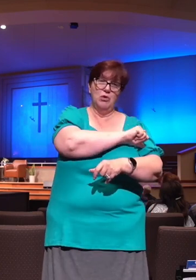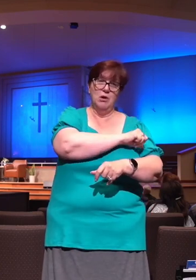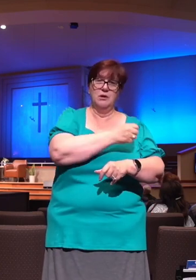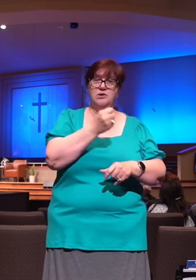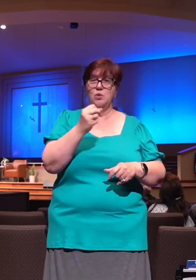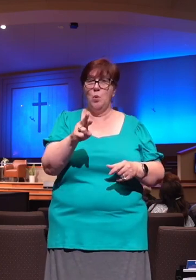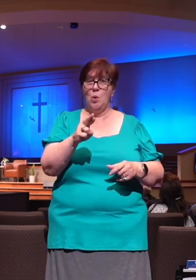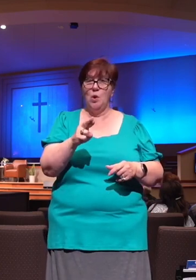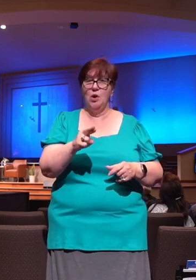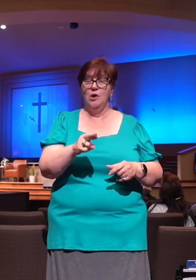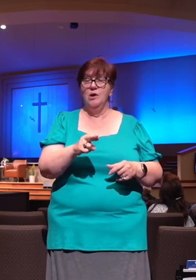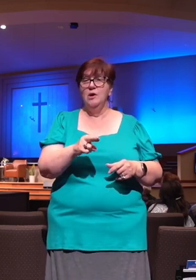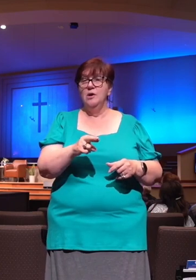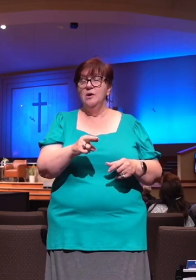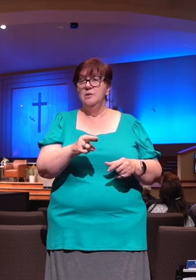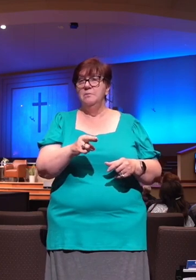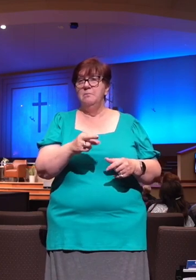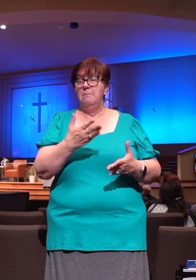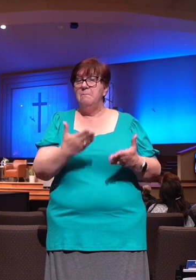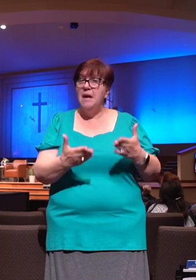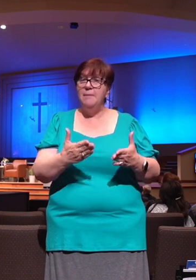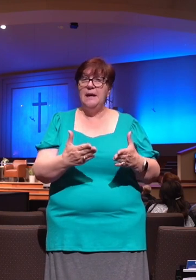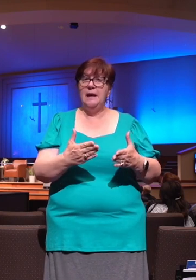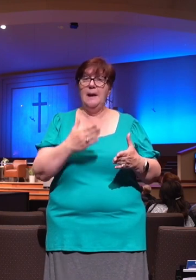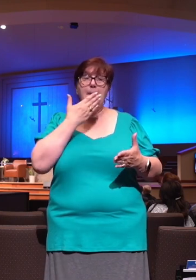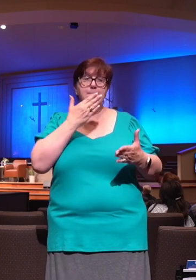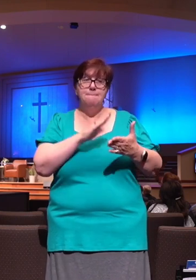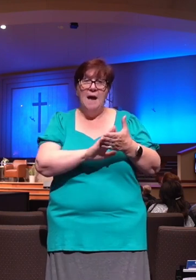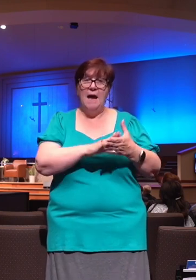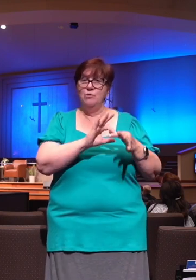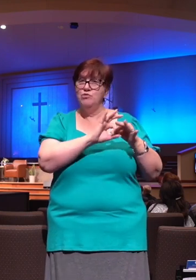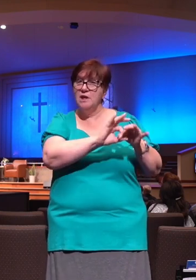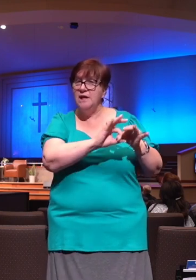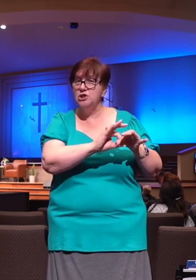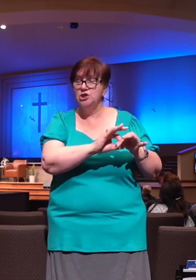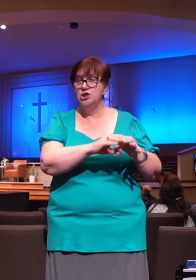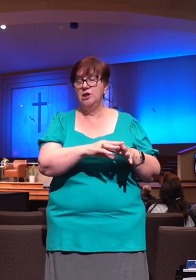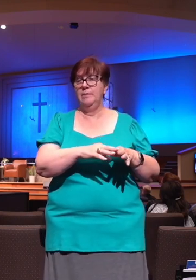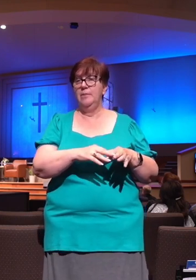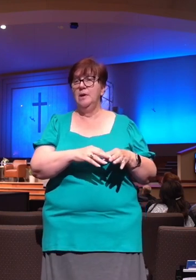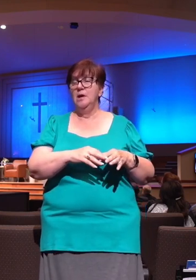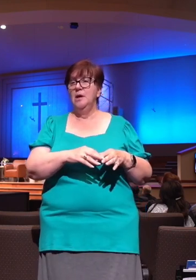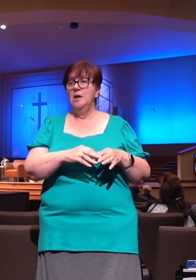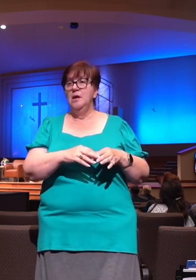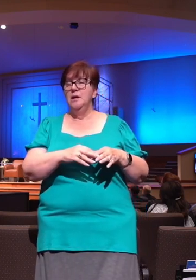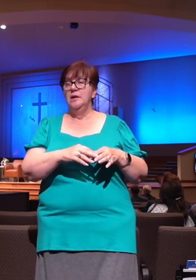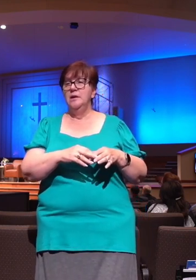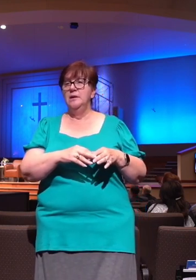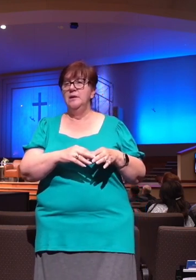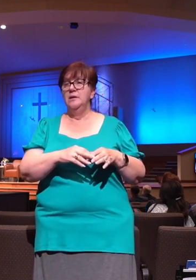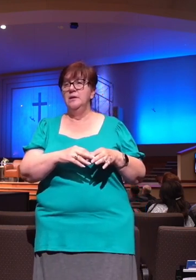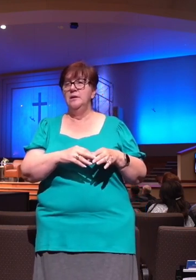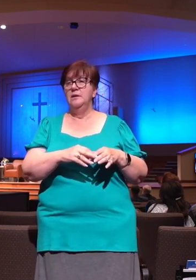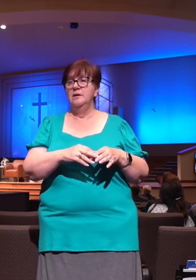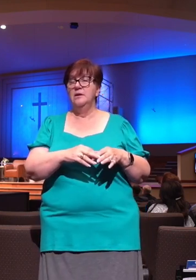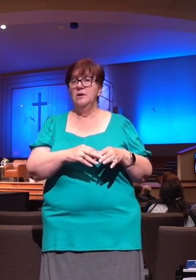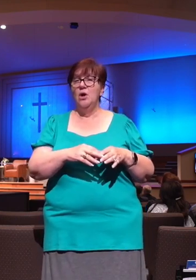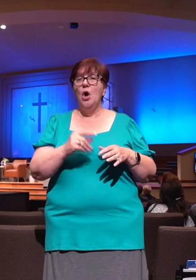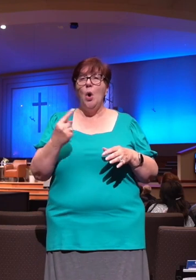maybe a wrong relationship. And there's a hurt so they go and find it and fill a hole that only God can fill with